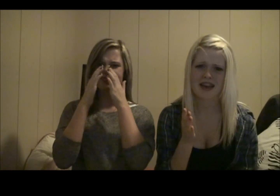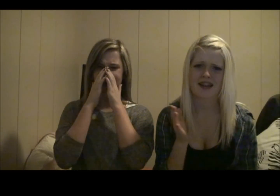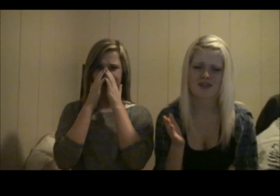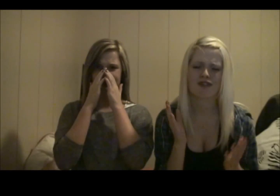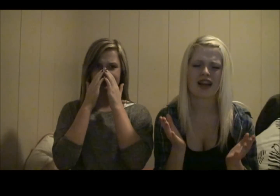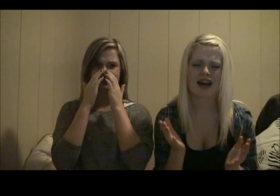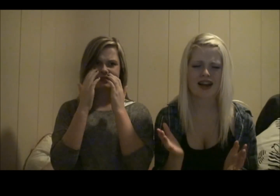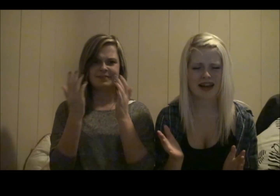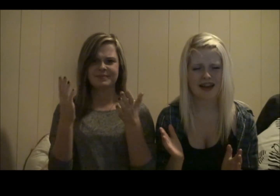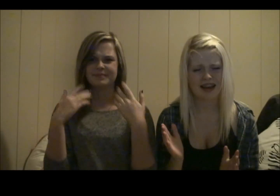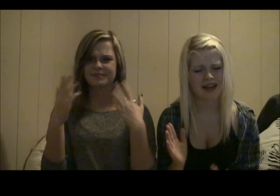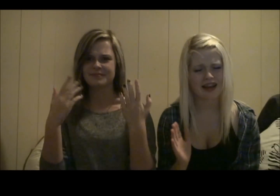the fly